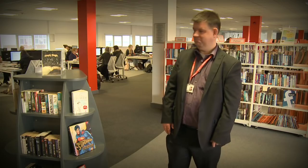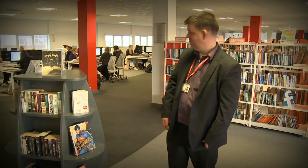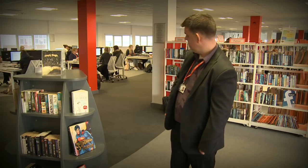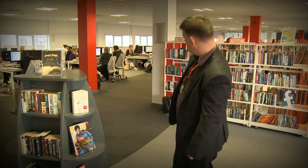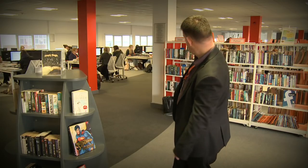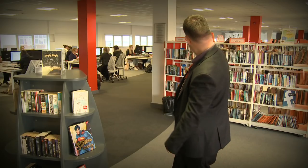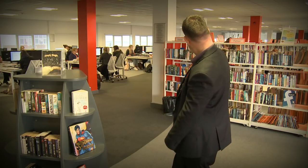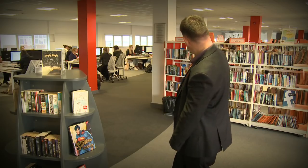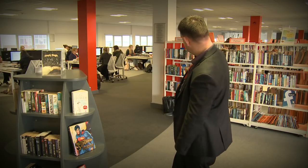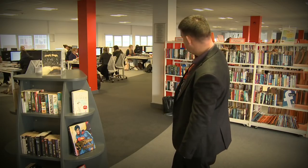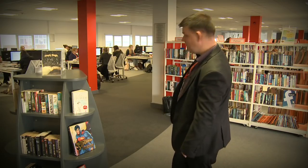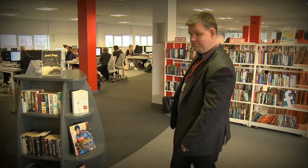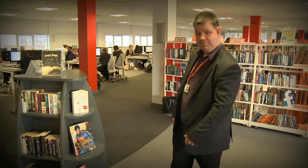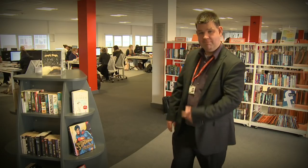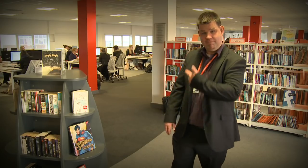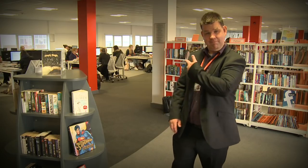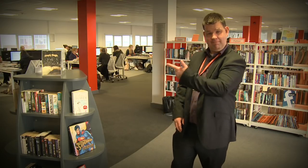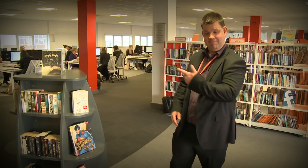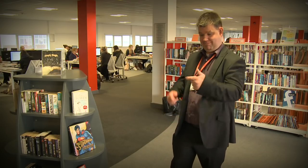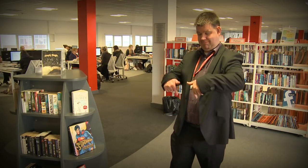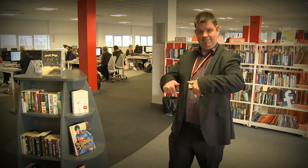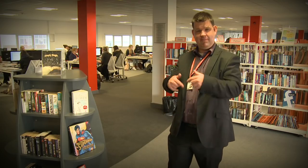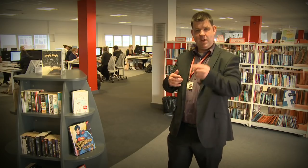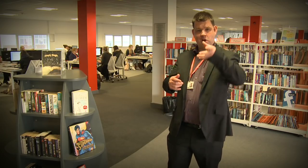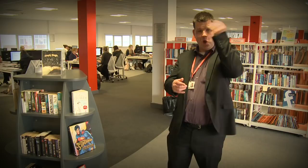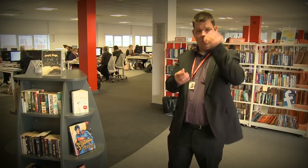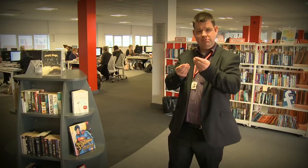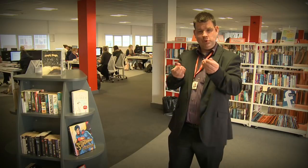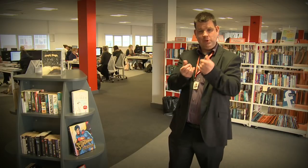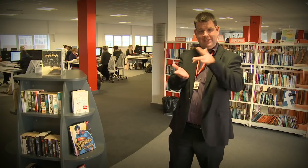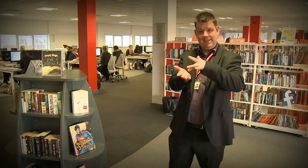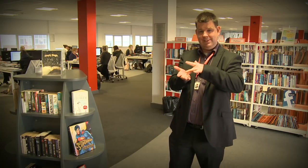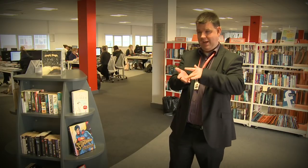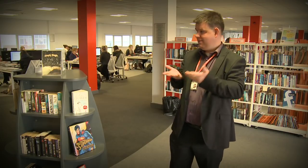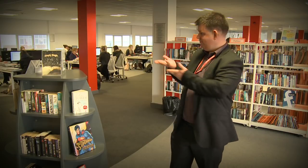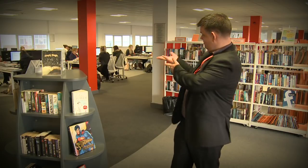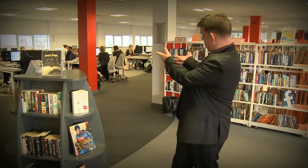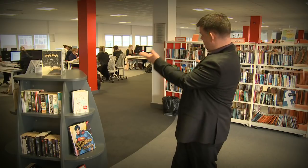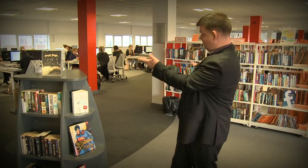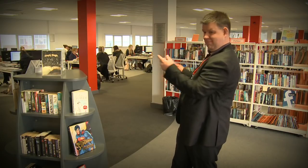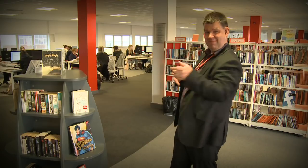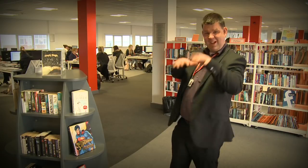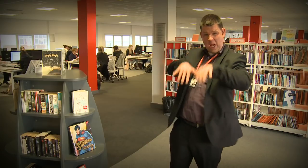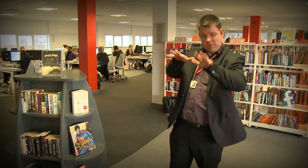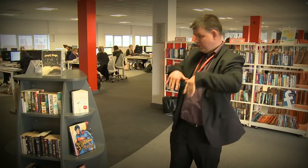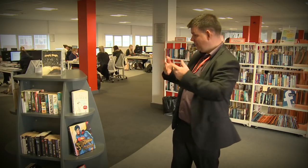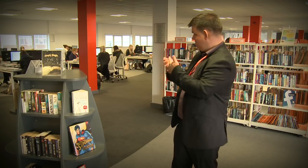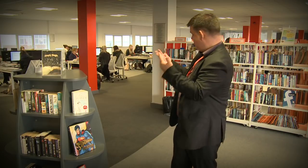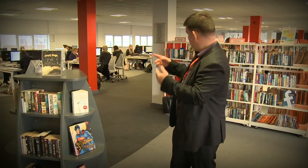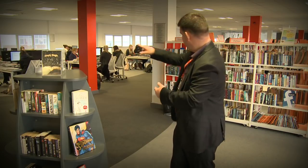OK. Now here we are at the Learning Resource Centre. As you can see there are plenty of computers and loads